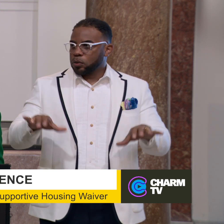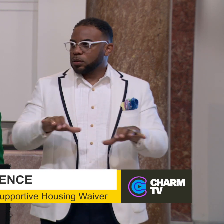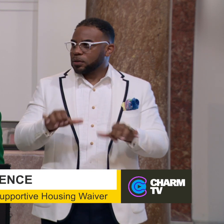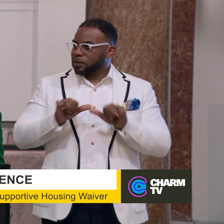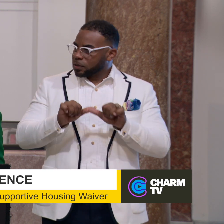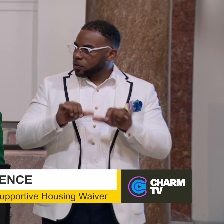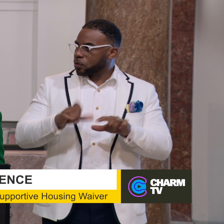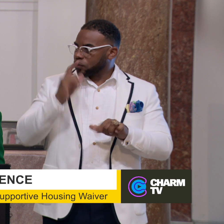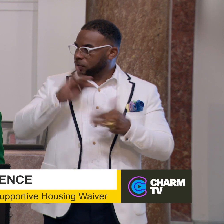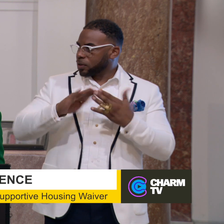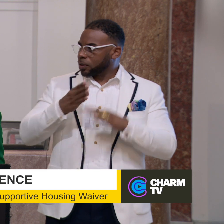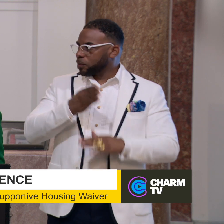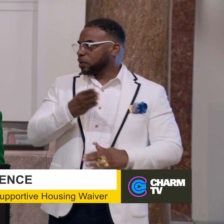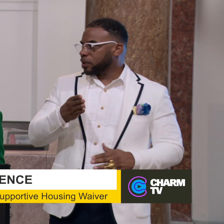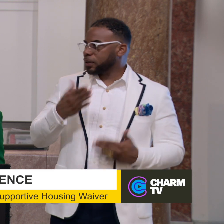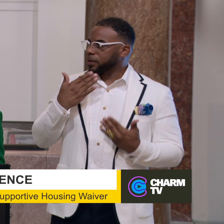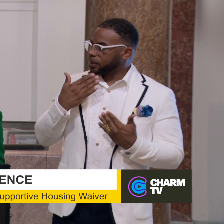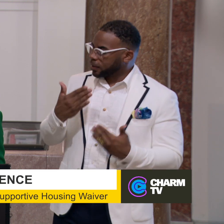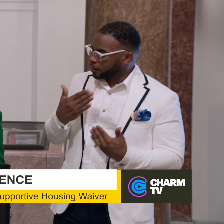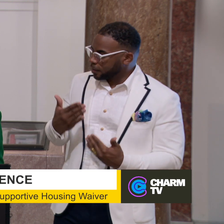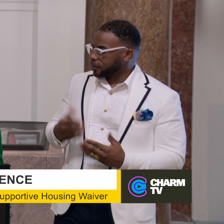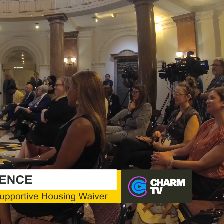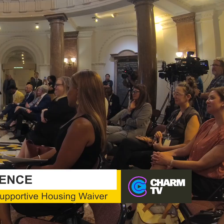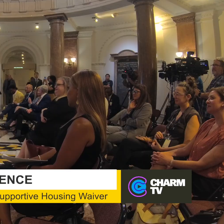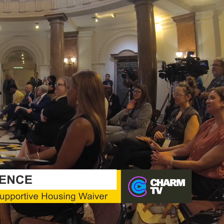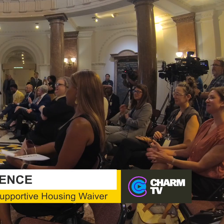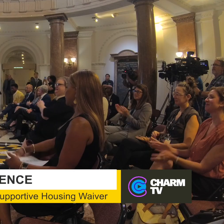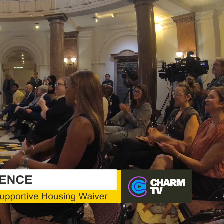continue to do for the city of Baltimore. So thank you, sir.